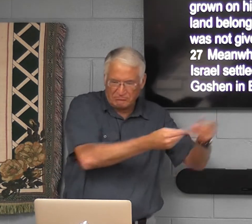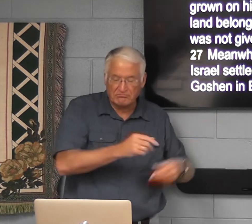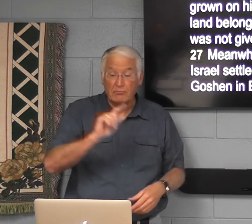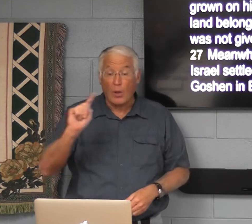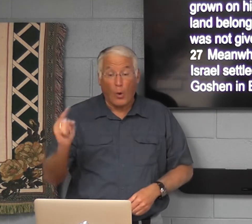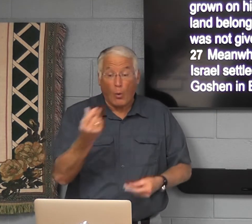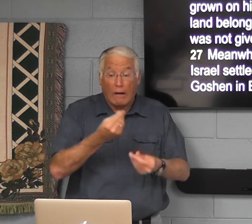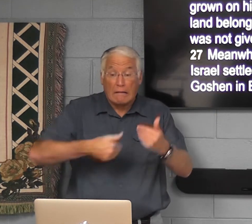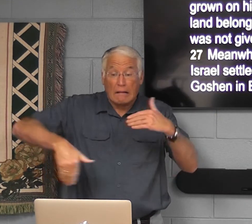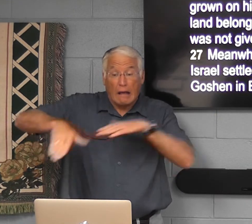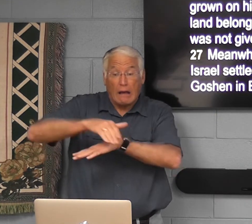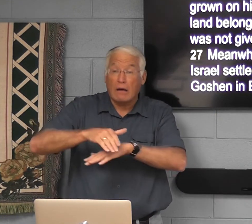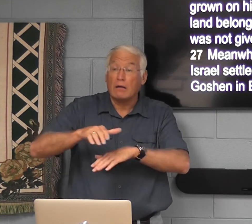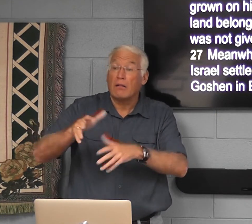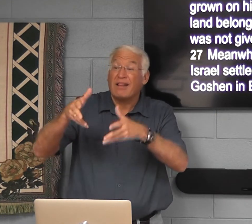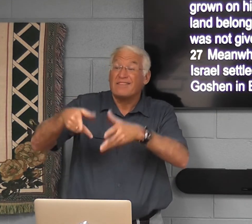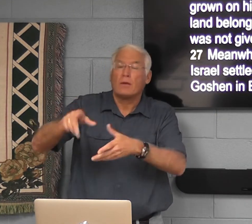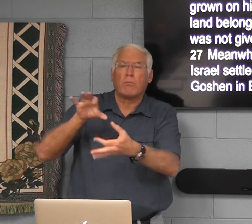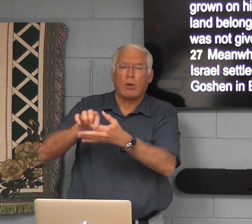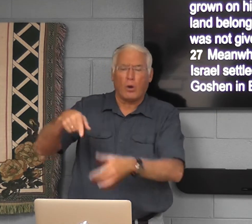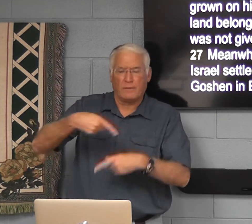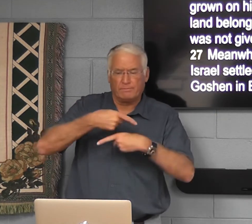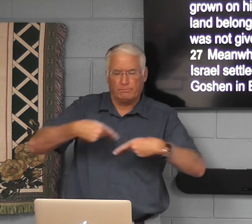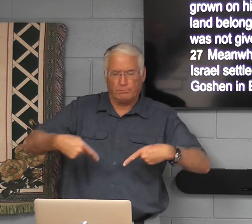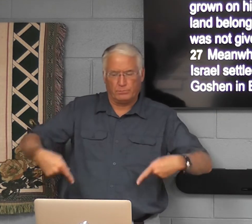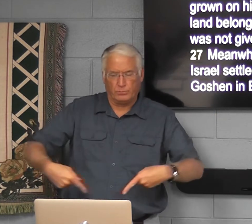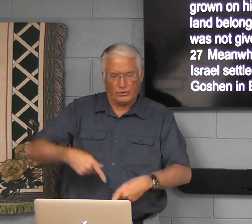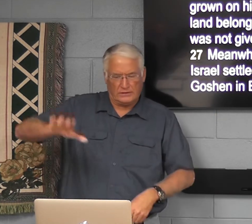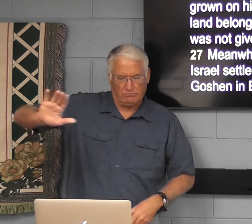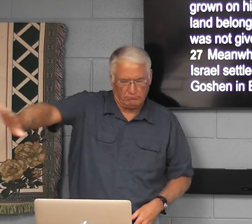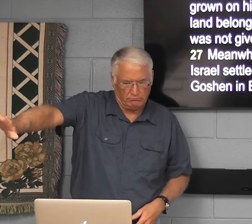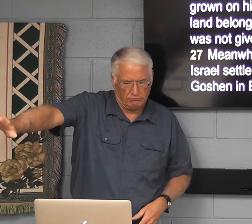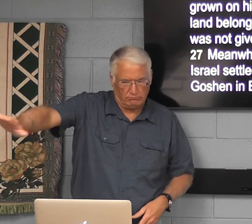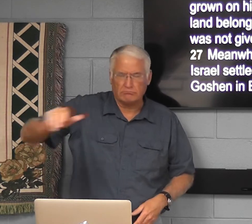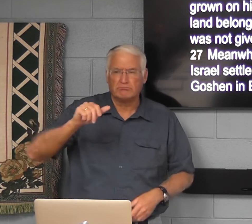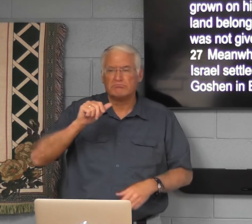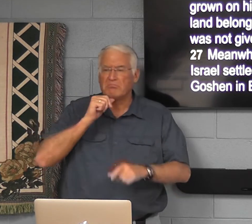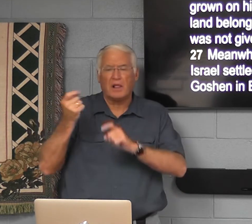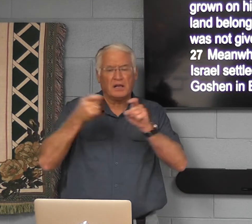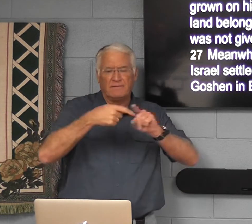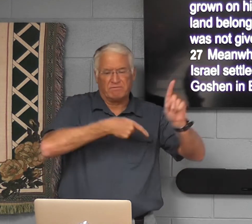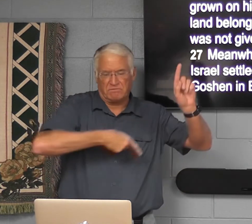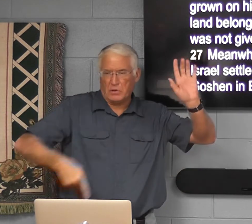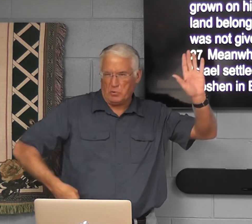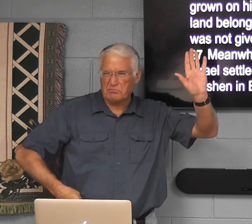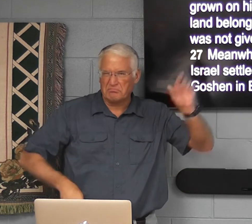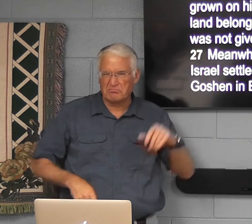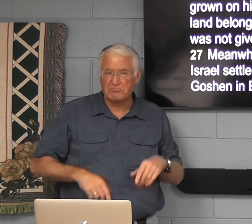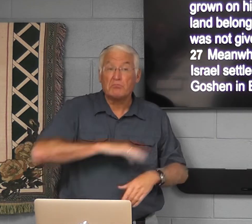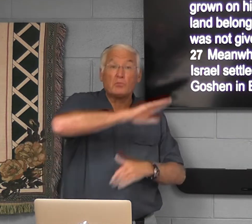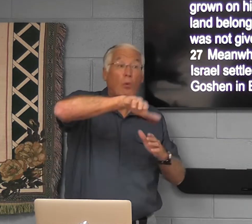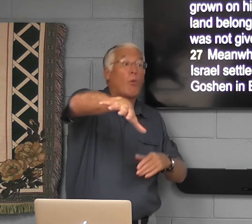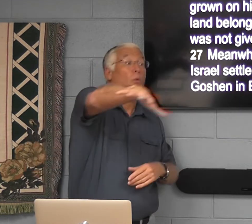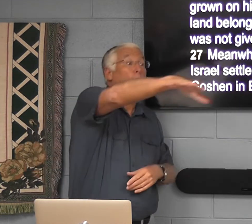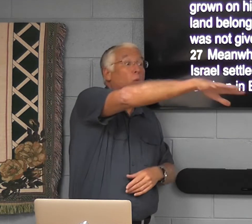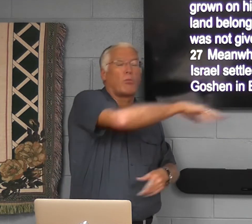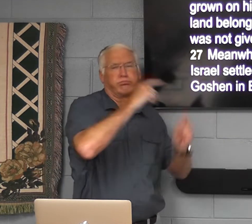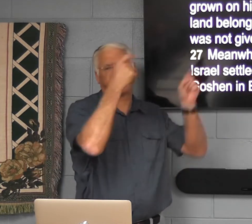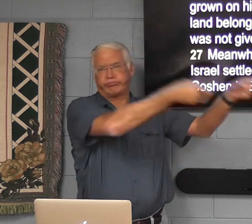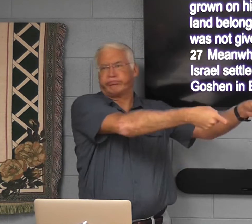Only the land belonging to the priests was not given to the Pharaoh. All of